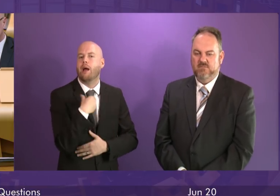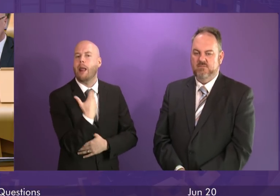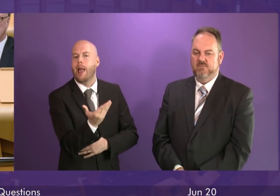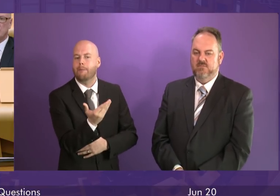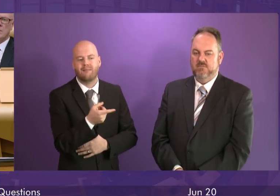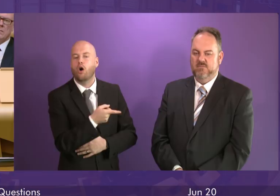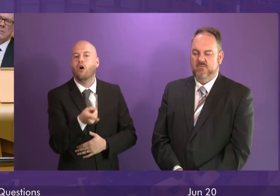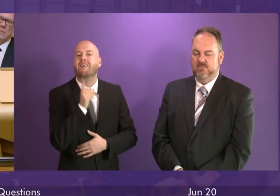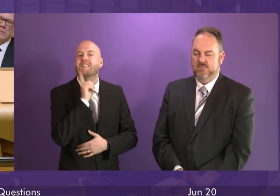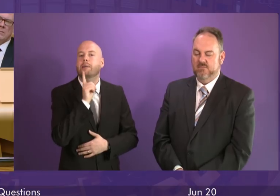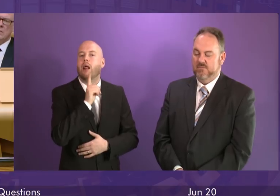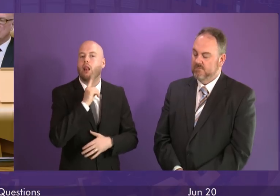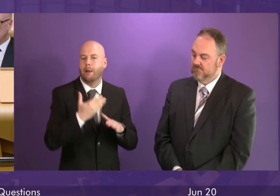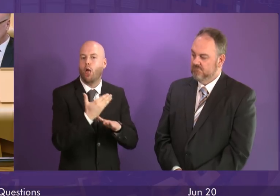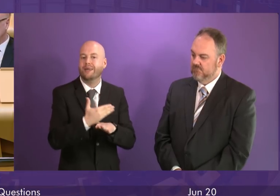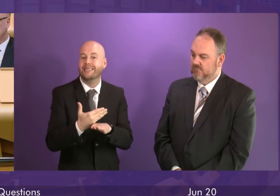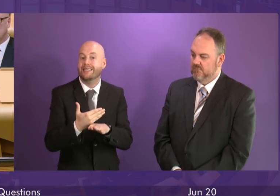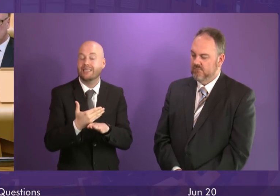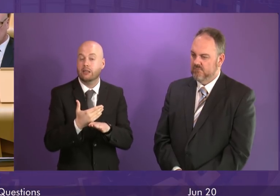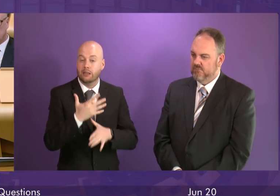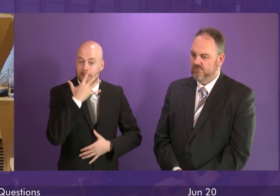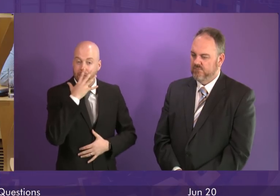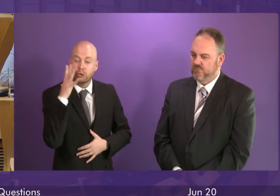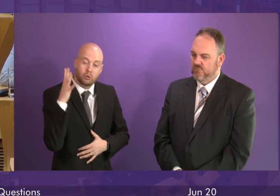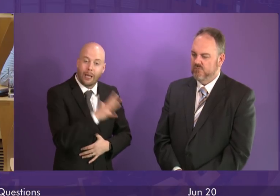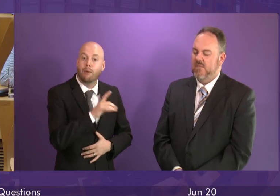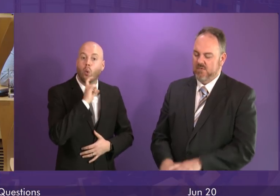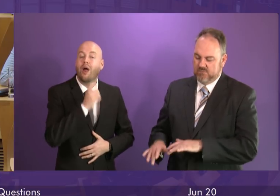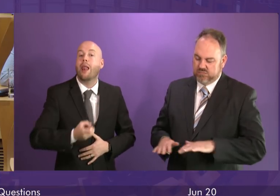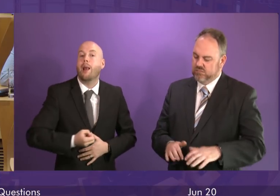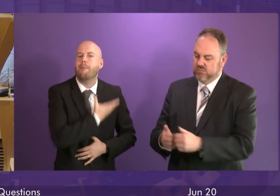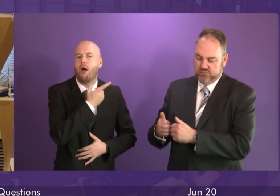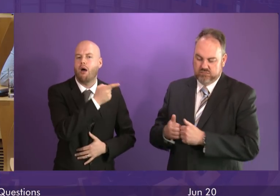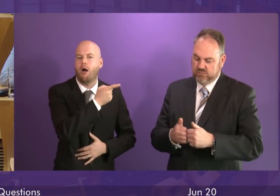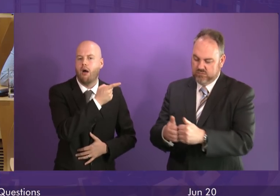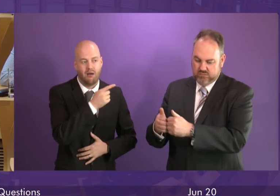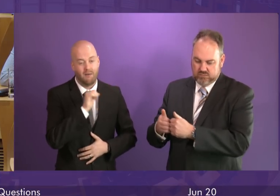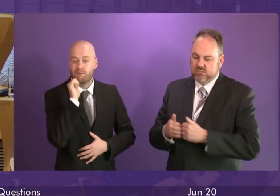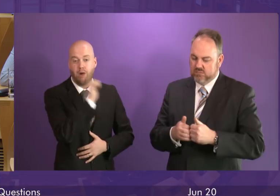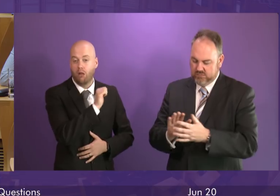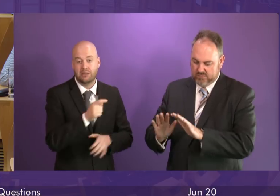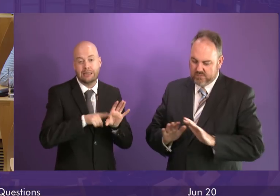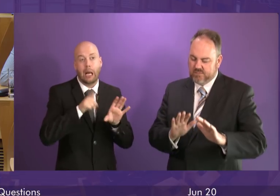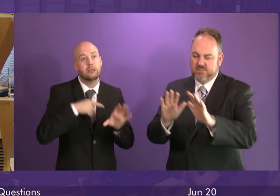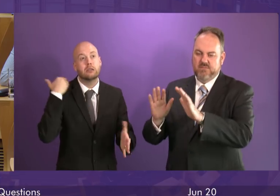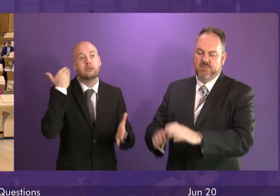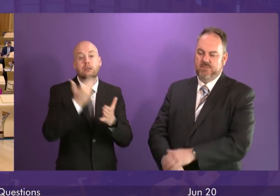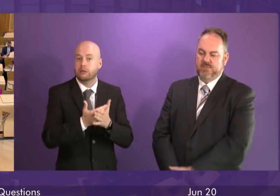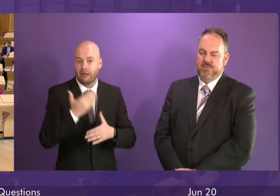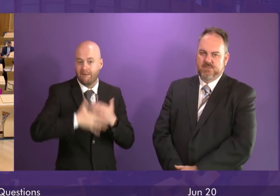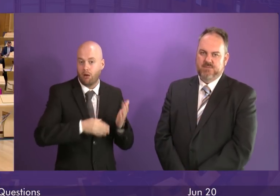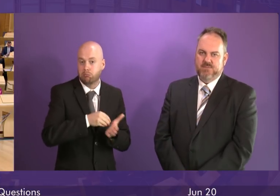last Labour administration shamefully failed to do over so many years. And therefore,